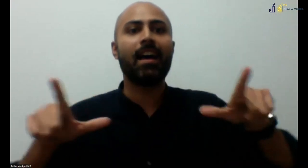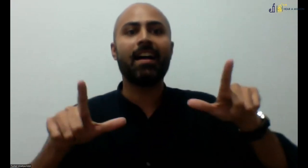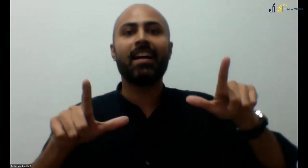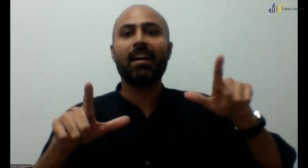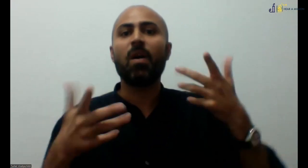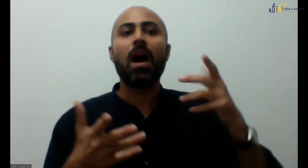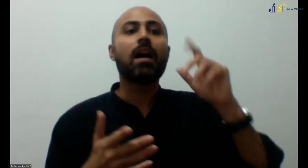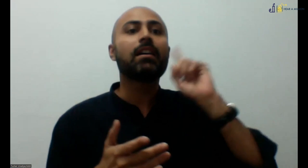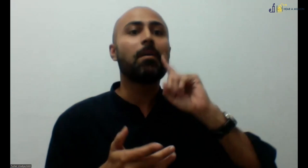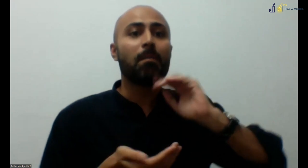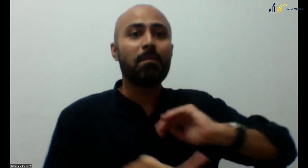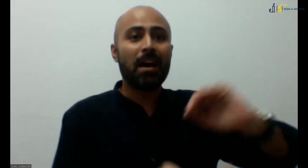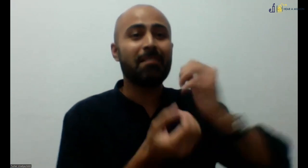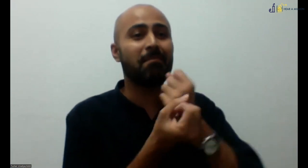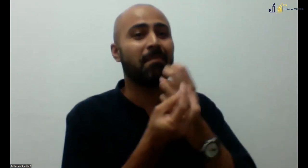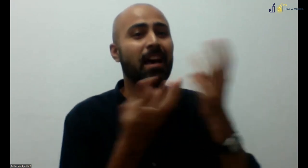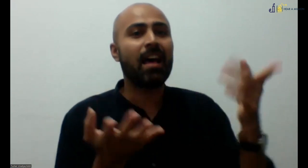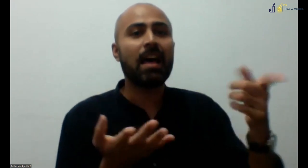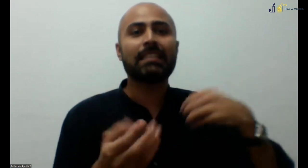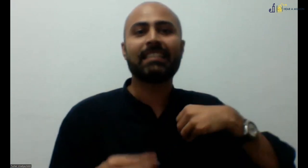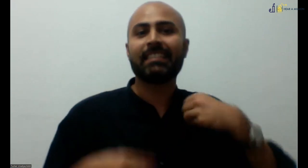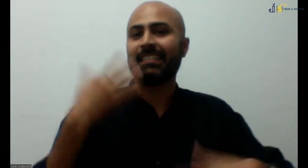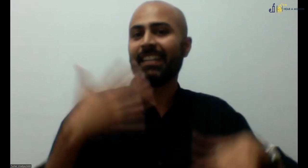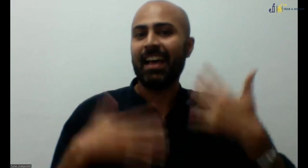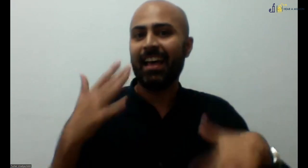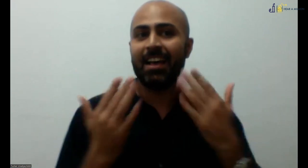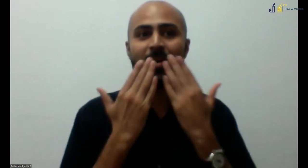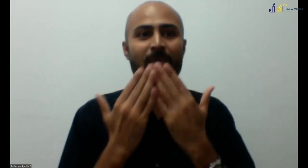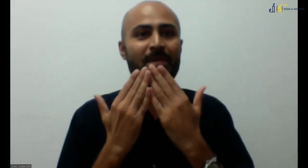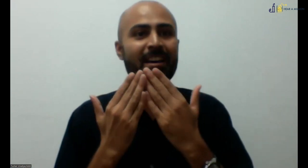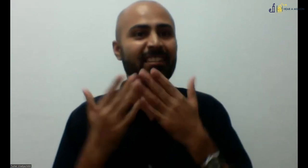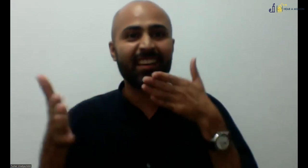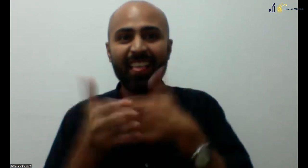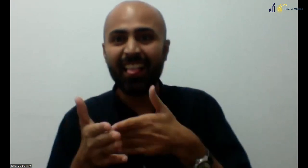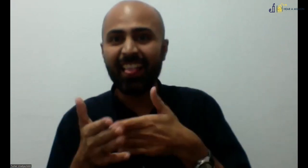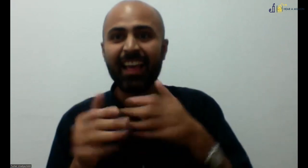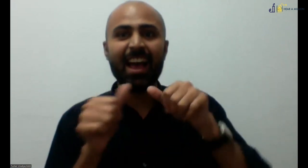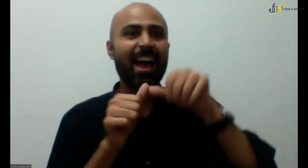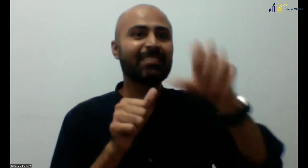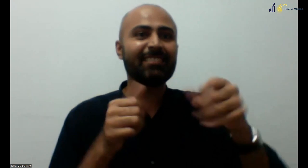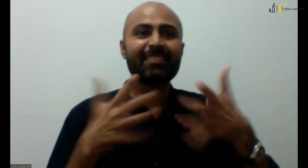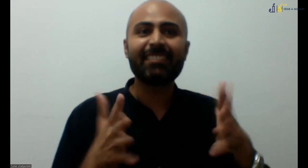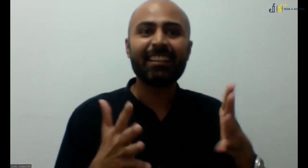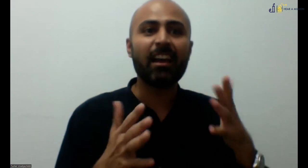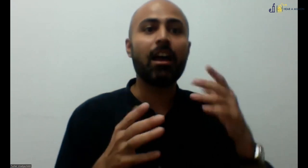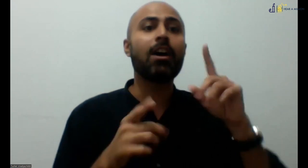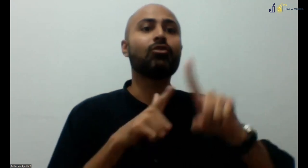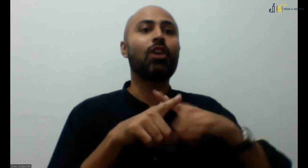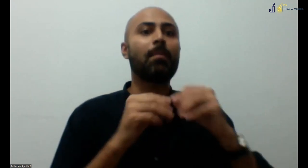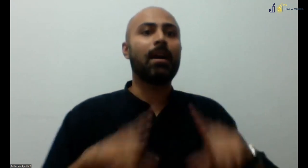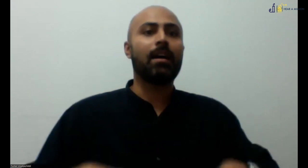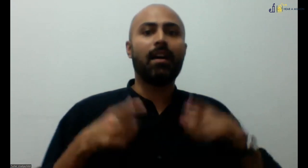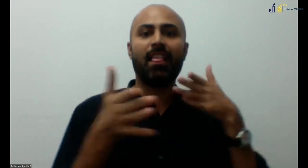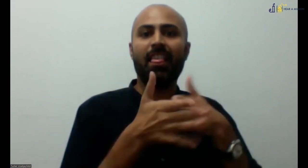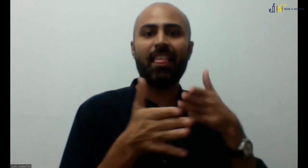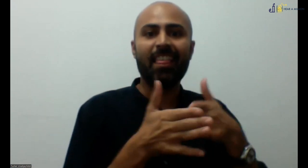teachers, deaf teachers, as well as ISL teachers who are deaf. We know that deaf children are facing a lot